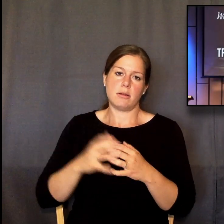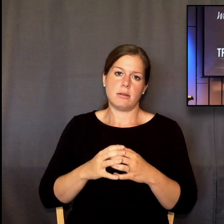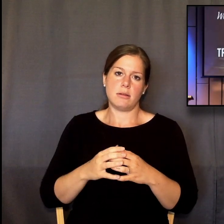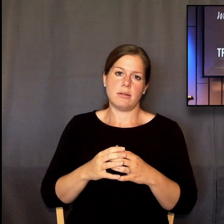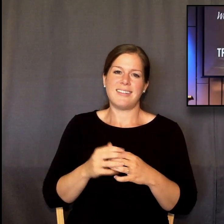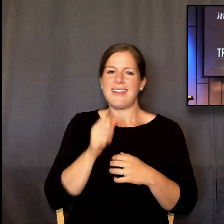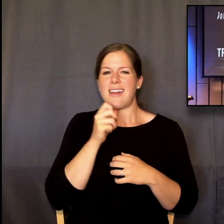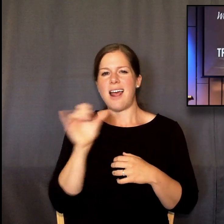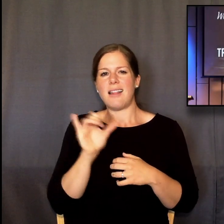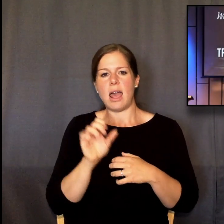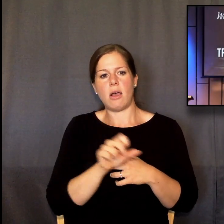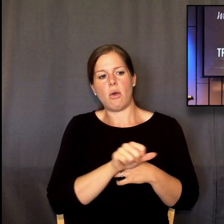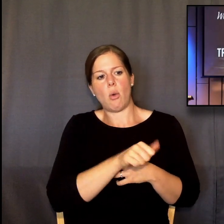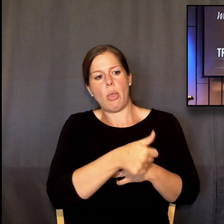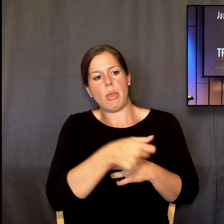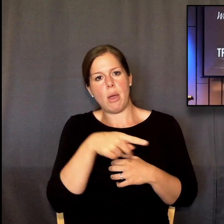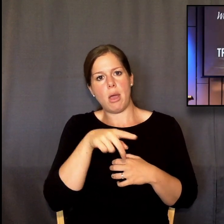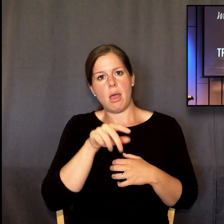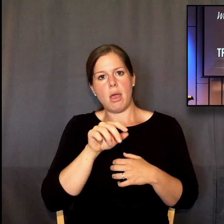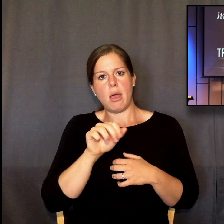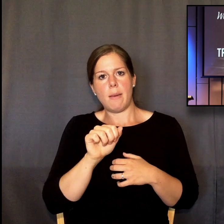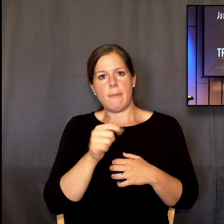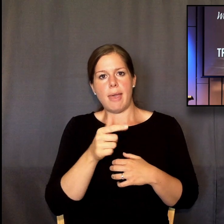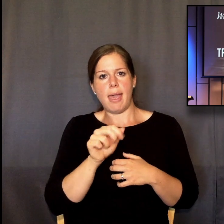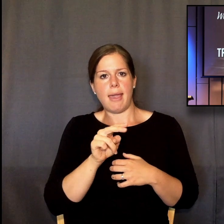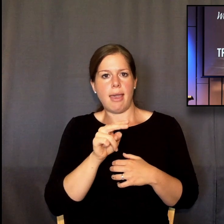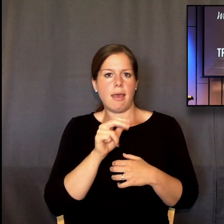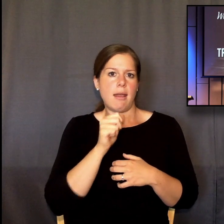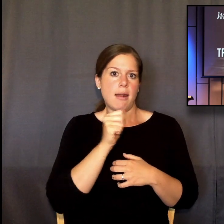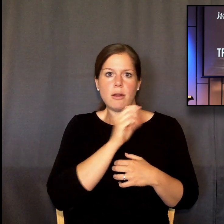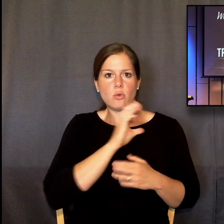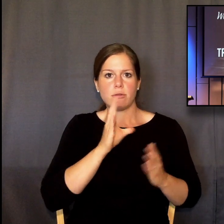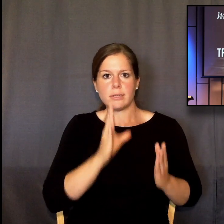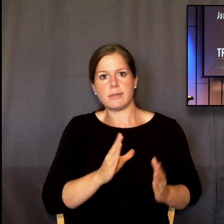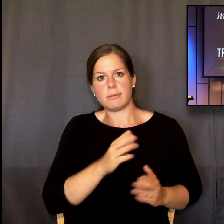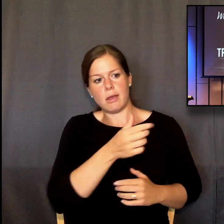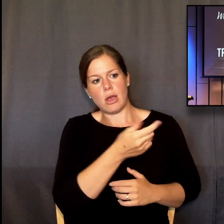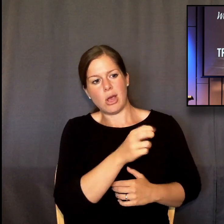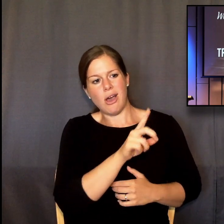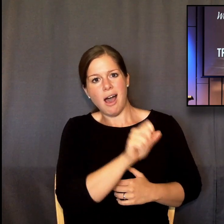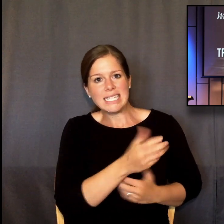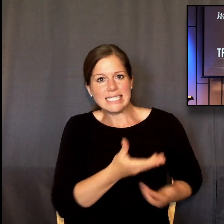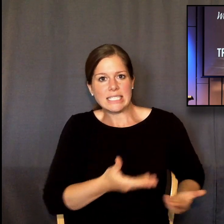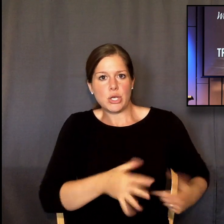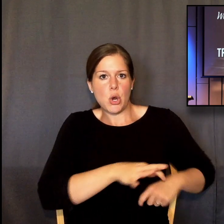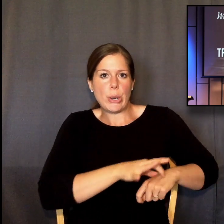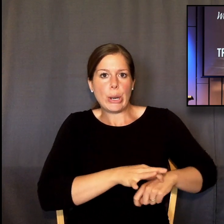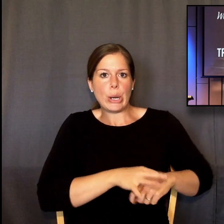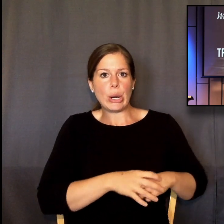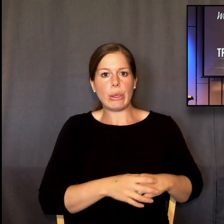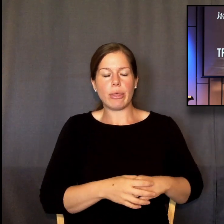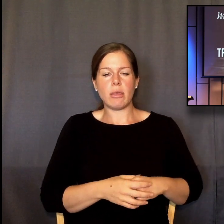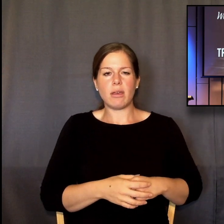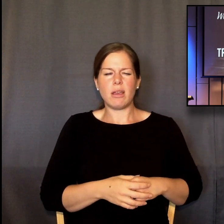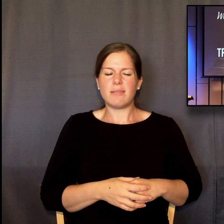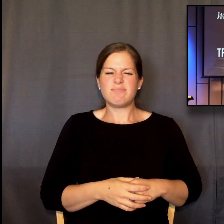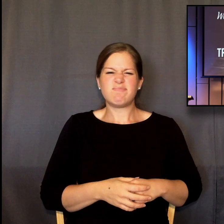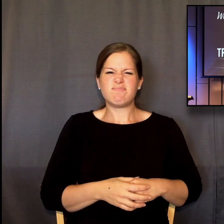get surprised, get caught off guard, have to play catch-up based on changing circumstances going on down here. Unlike most